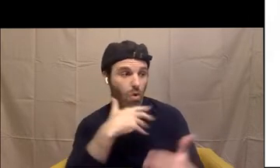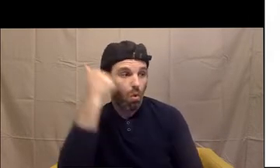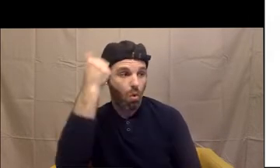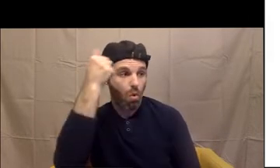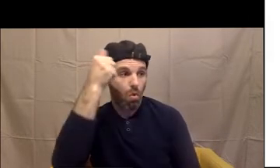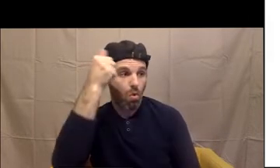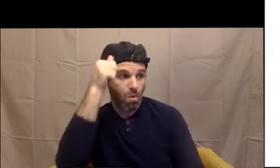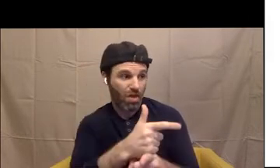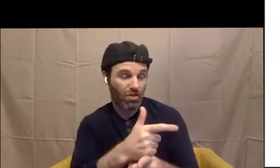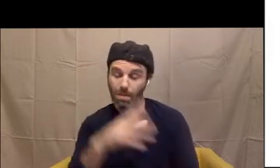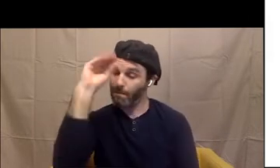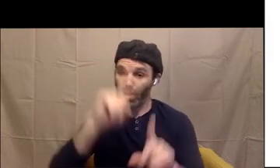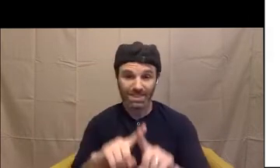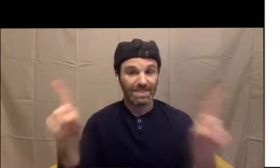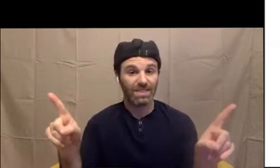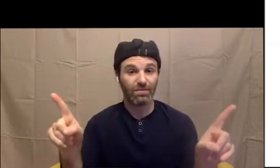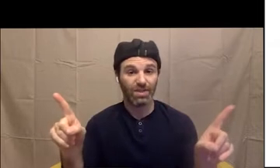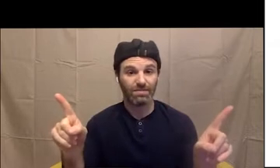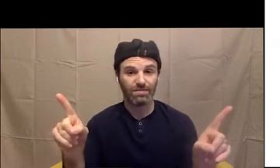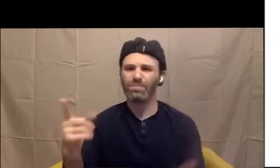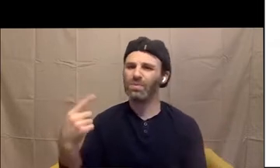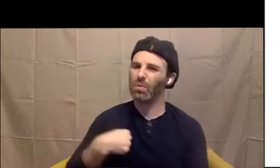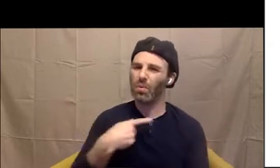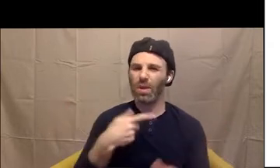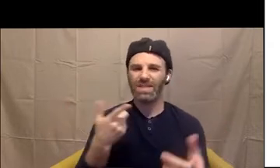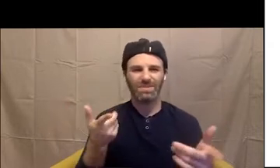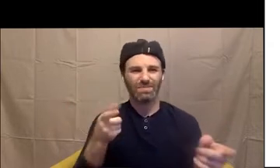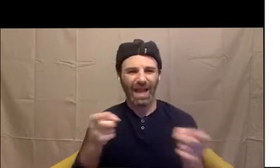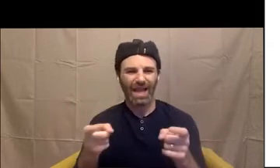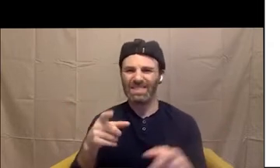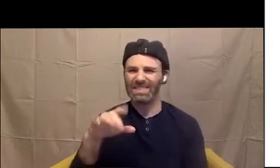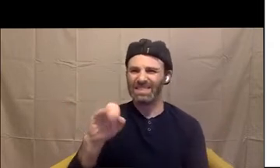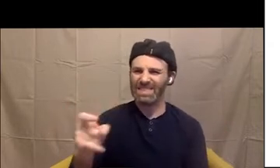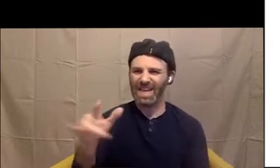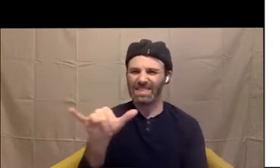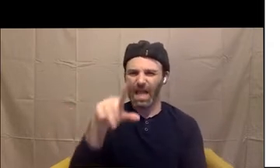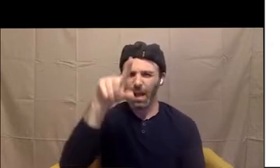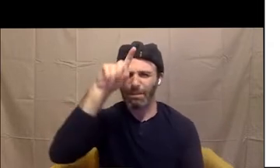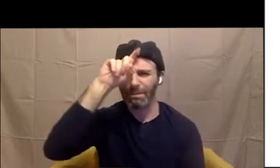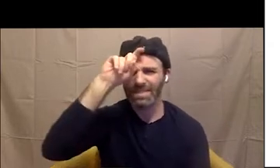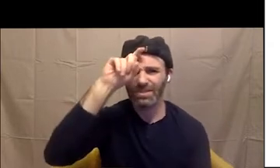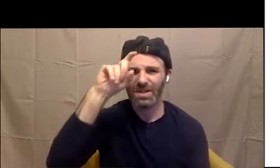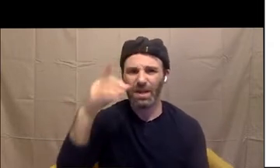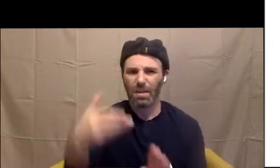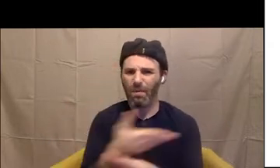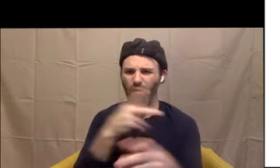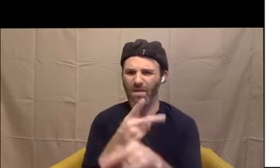People treat sex like it's a mystery. Before we figure it out, we are innocent little kids. Once the mystery is revealed, we